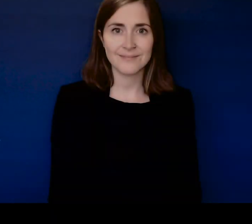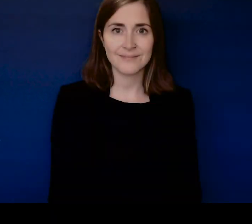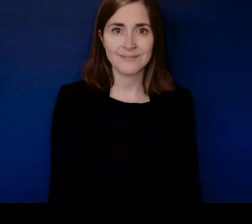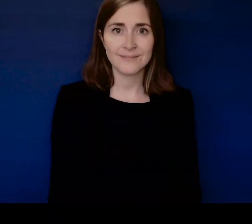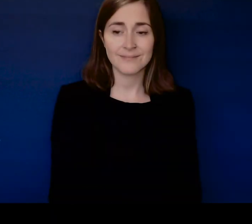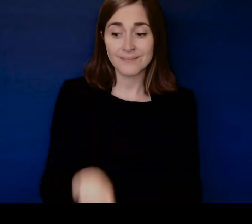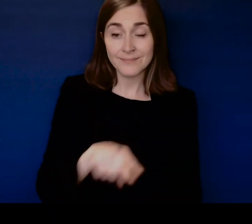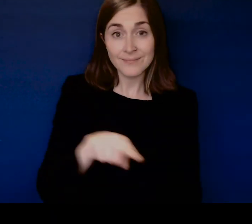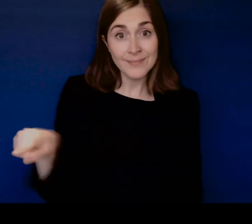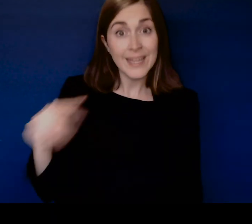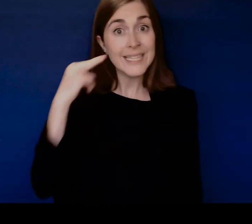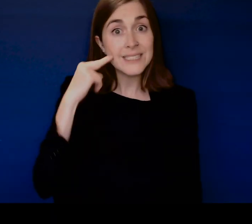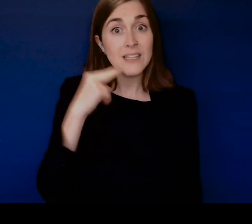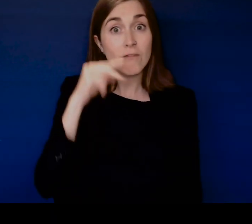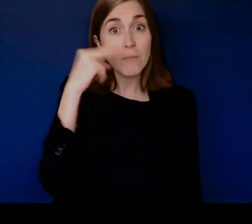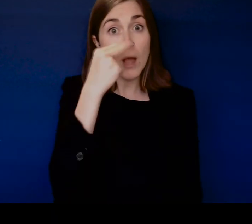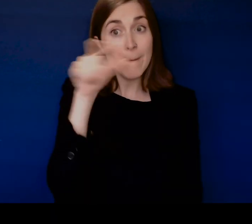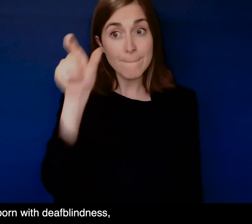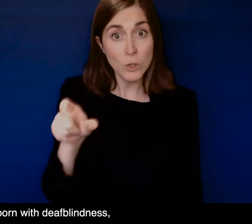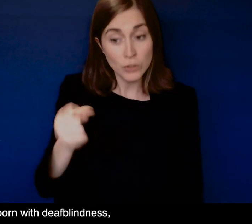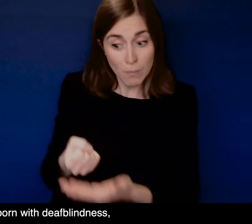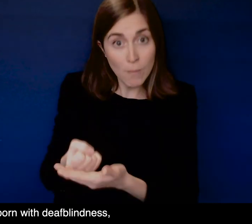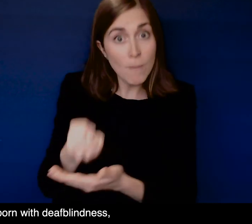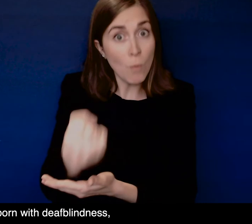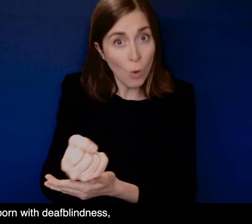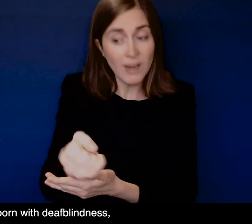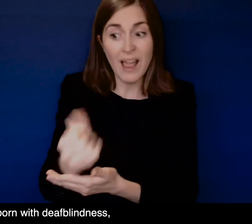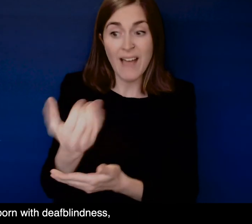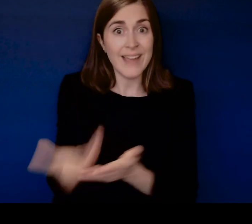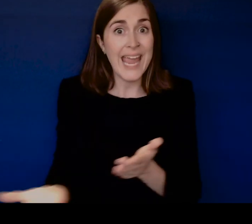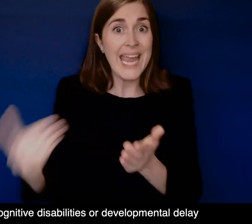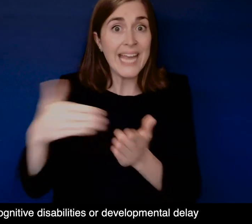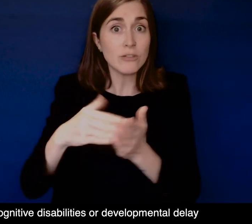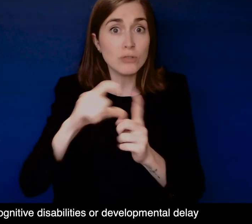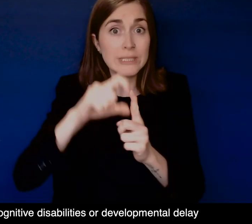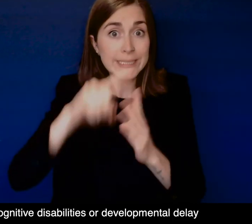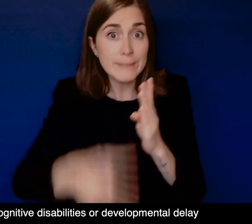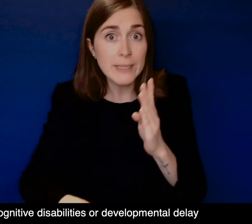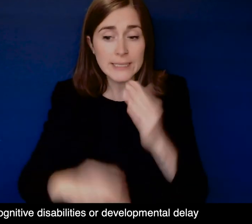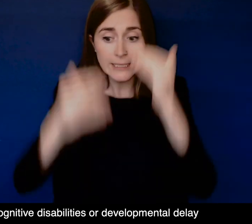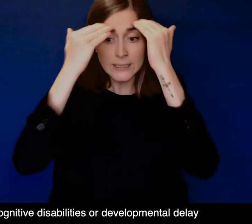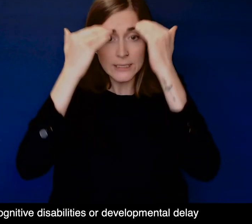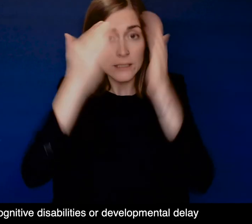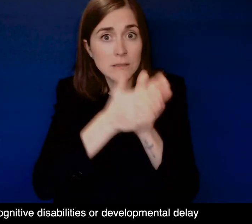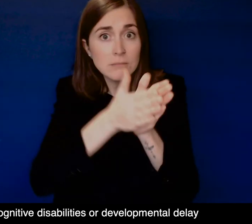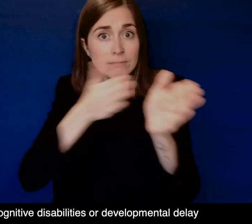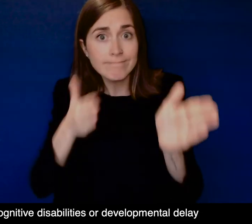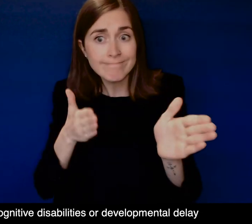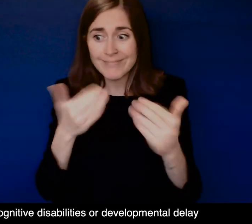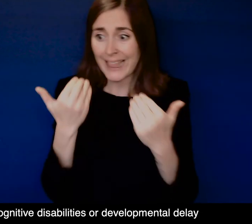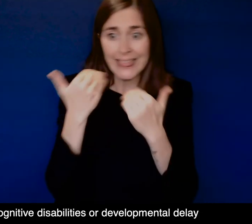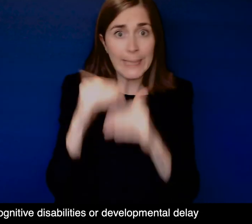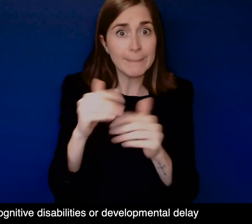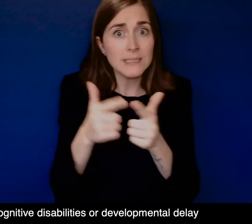strategies appear on screen For people born with deafblindness Or those who have additional cognitive disabilities